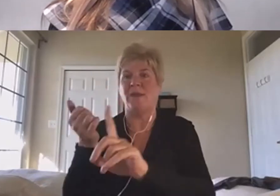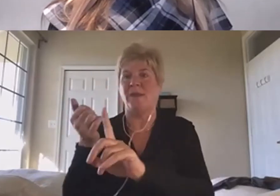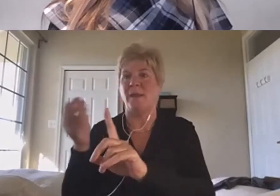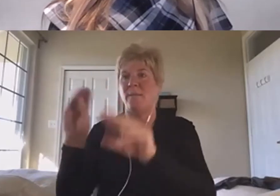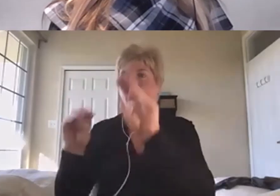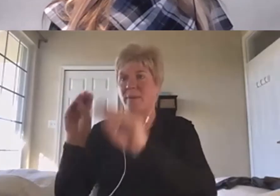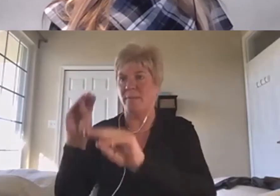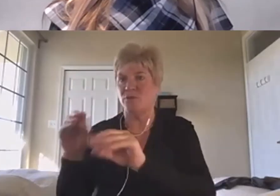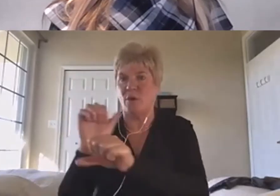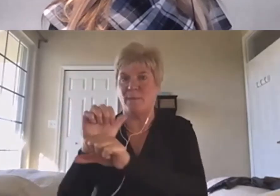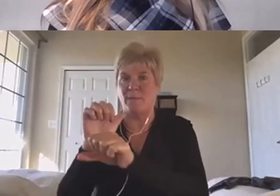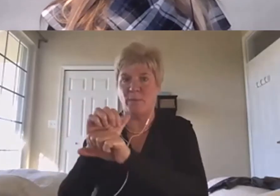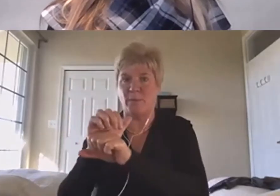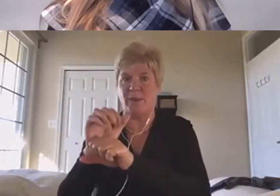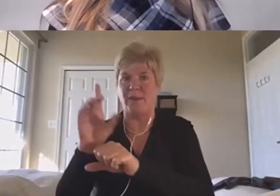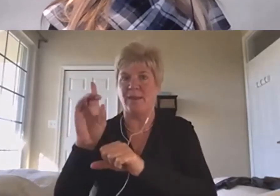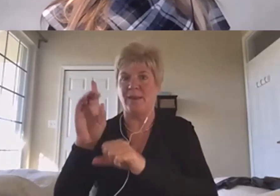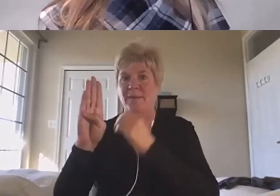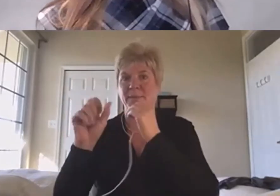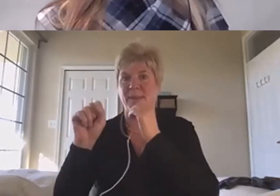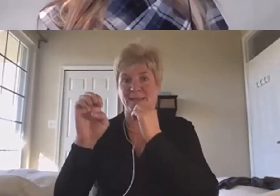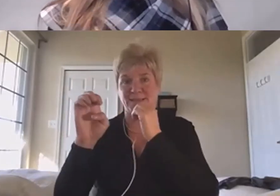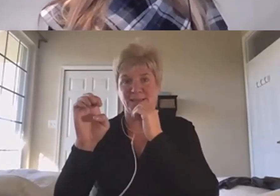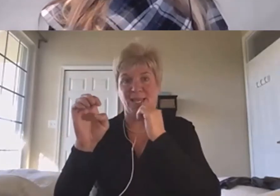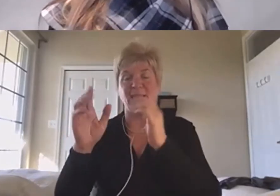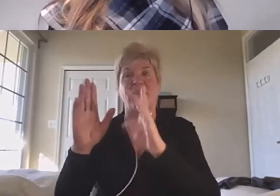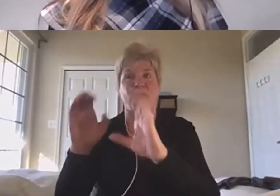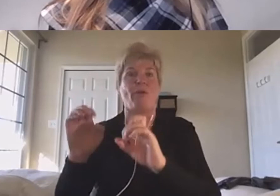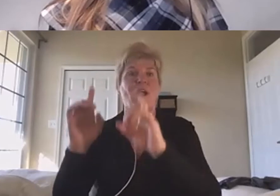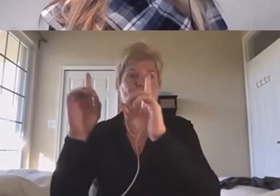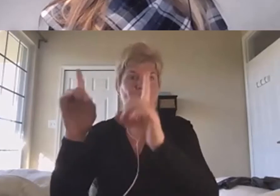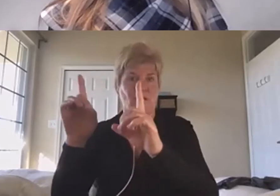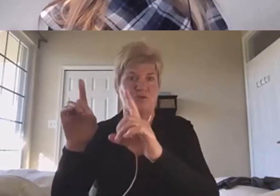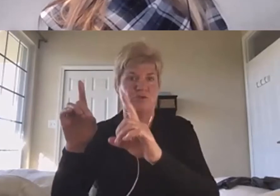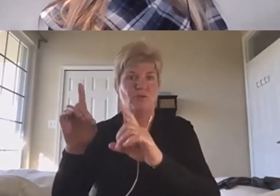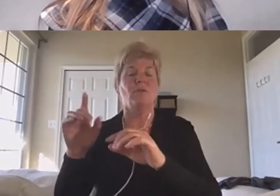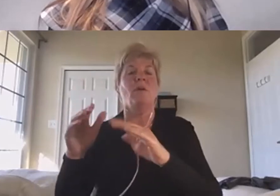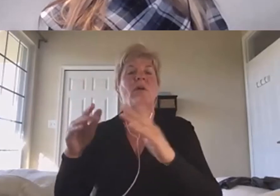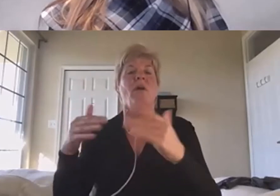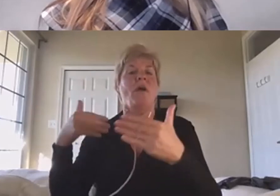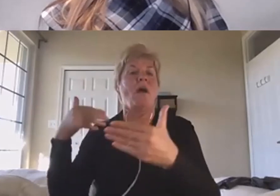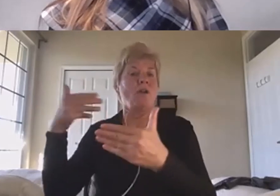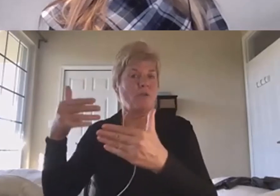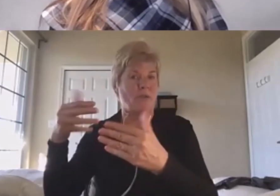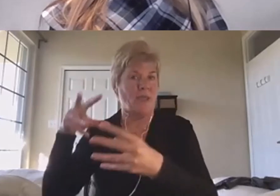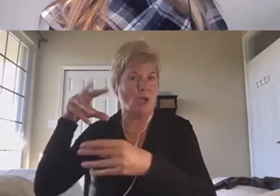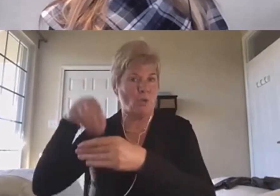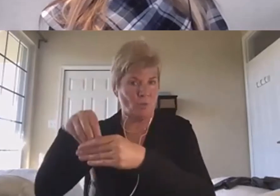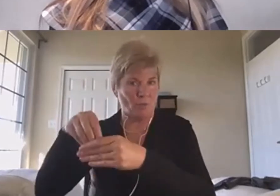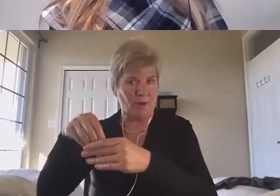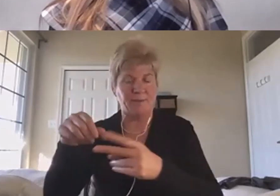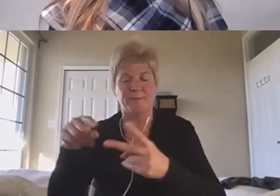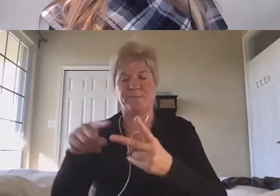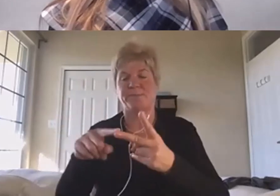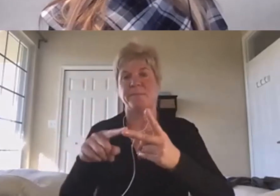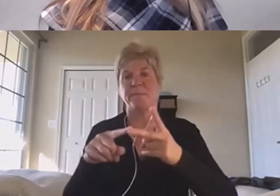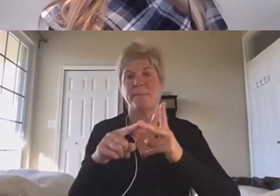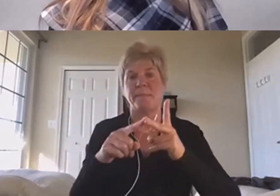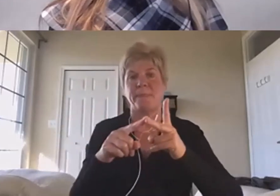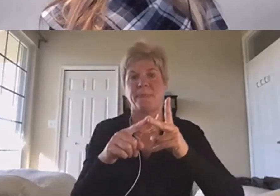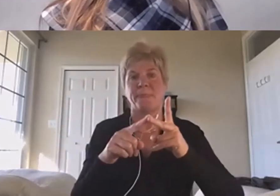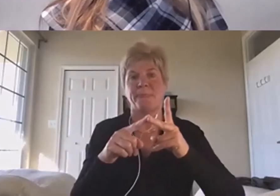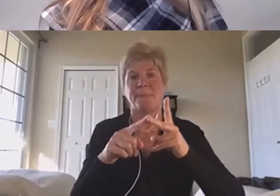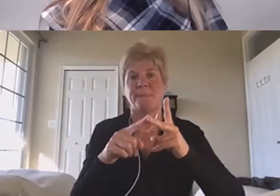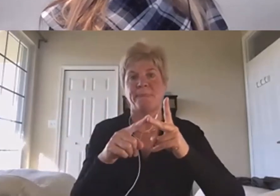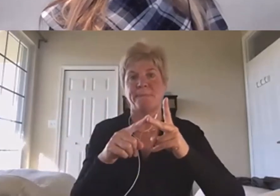this population starting from education on, early education on. But I think there's also a concern, you know,